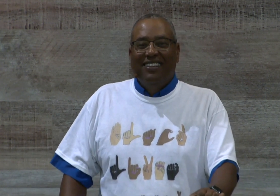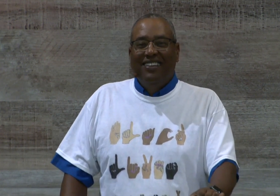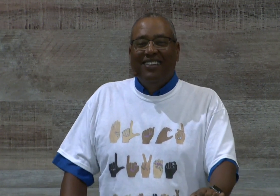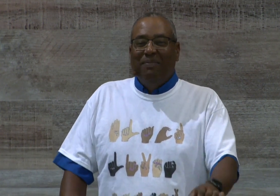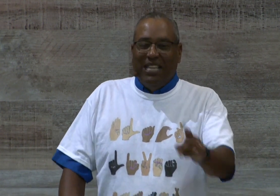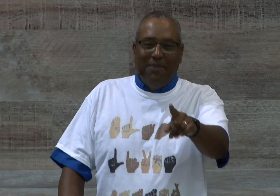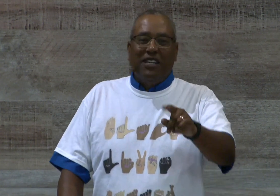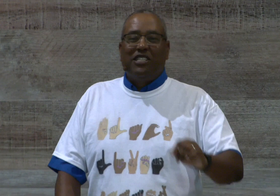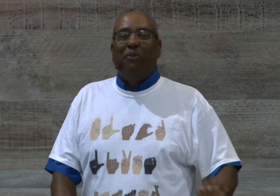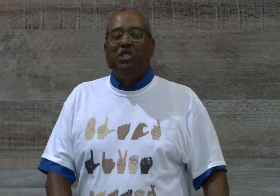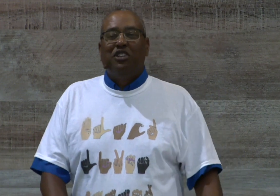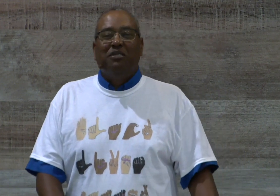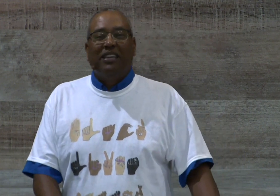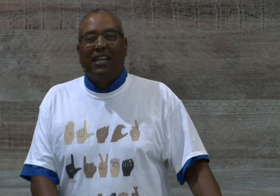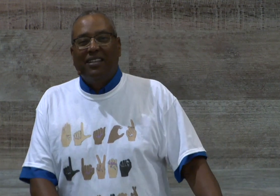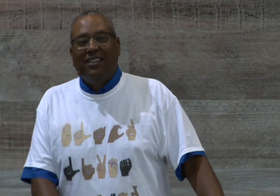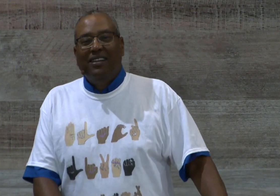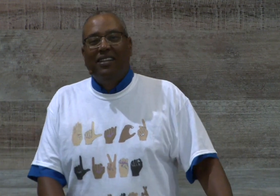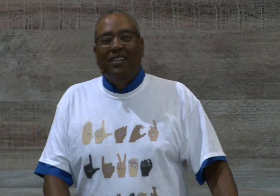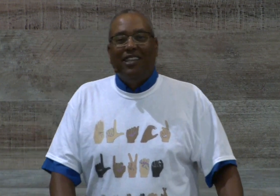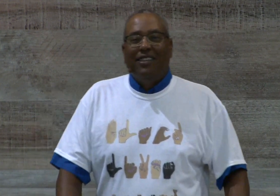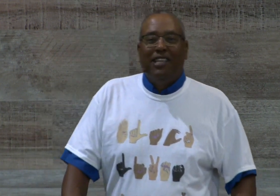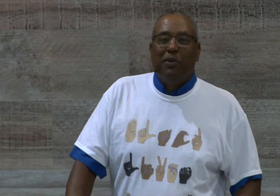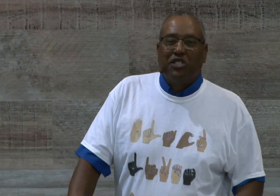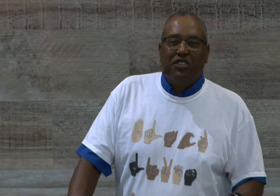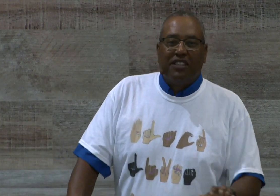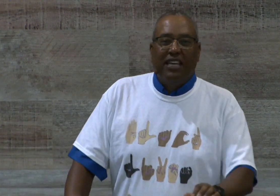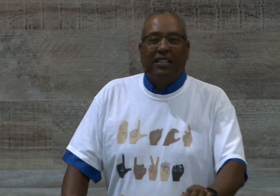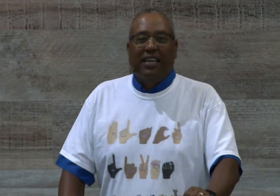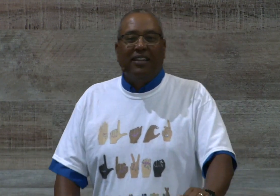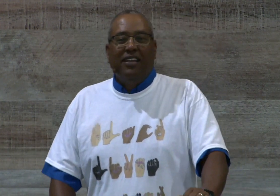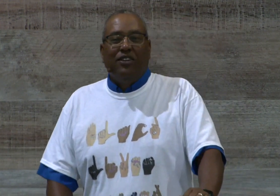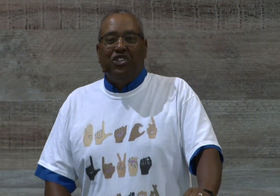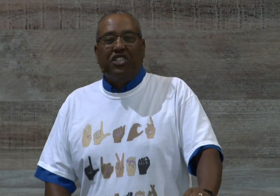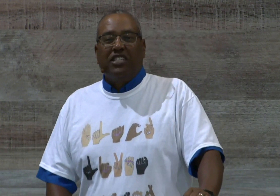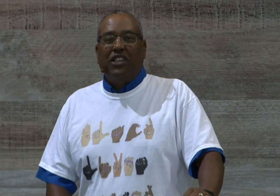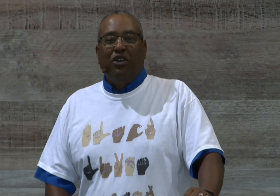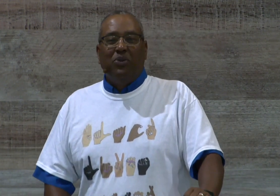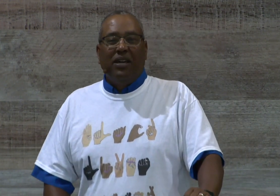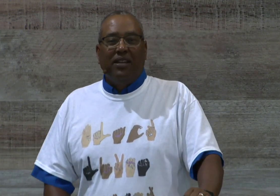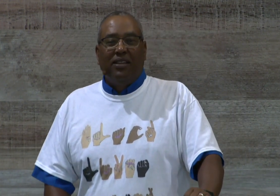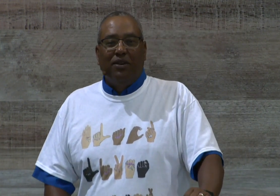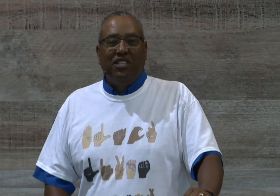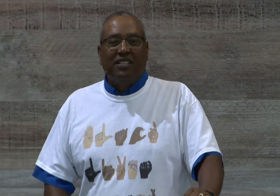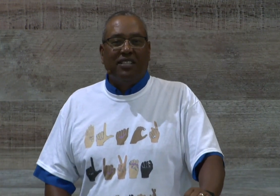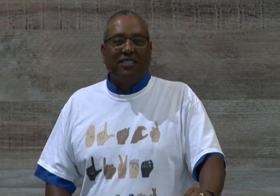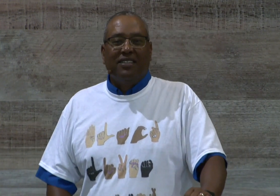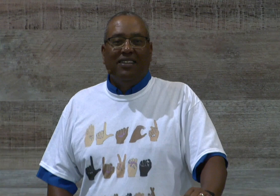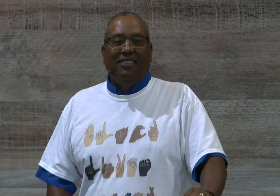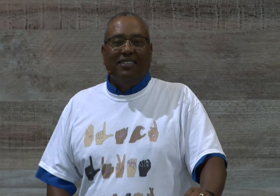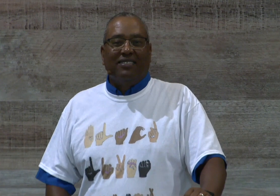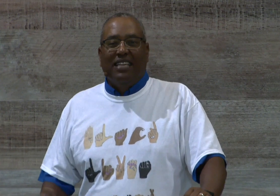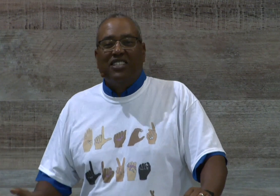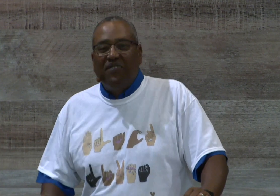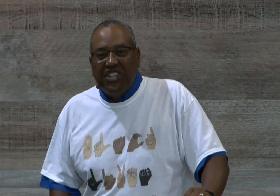But the enemy does not want you to know that. The enemy wants you to think that Jesus is not the only way. Jesus is insufficient.